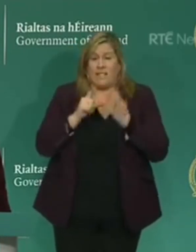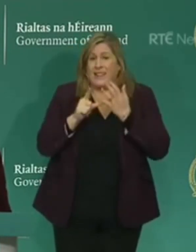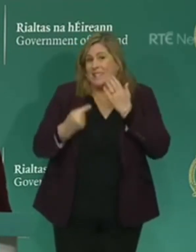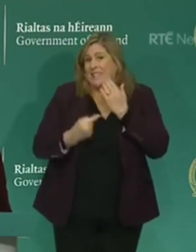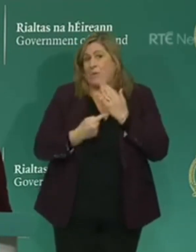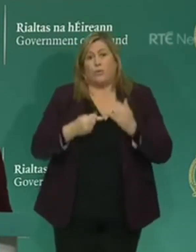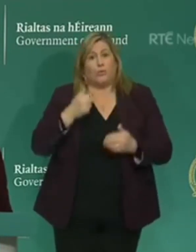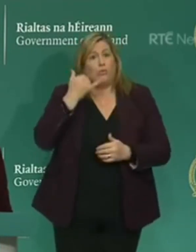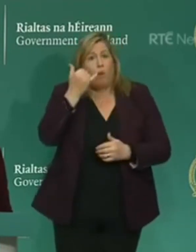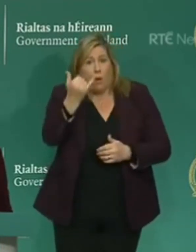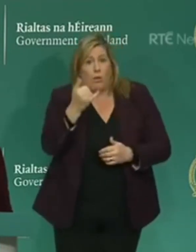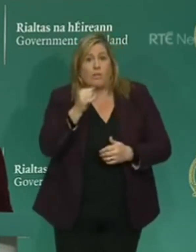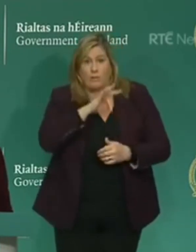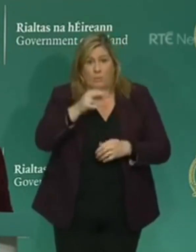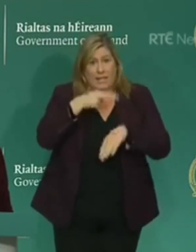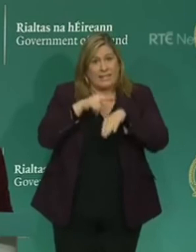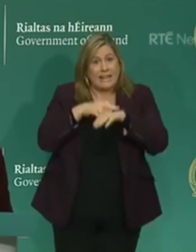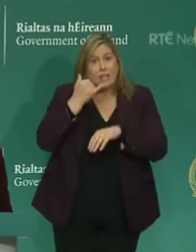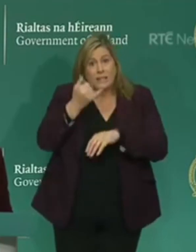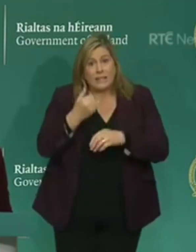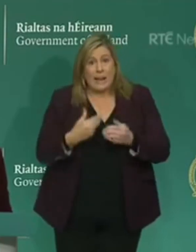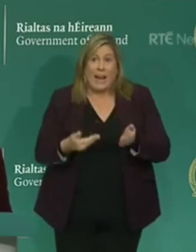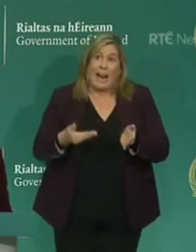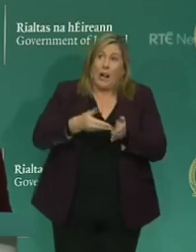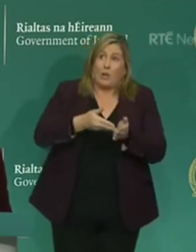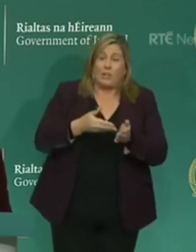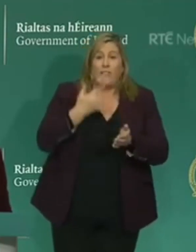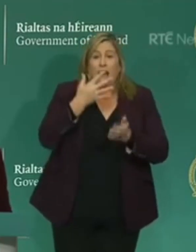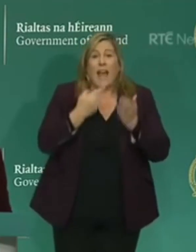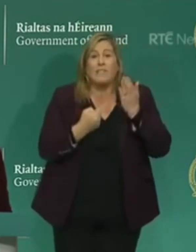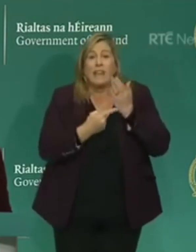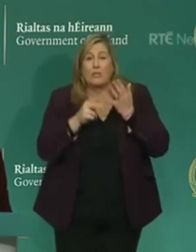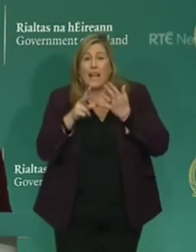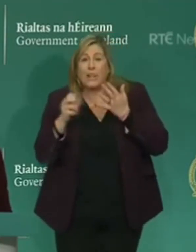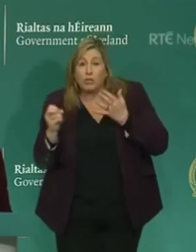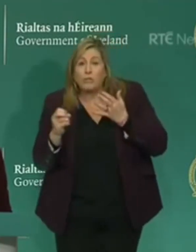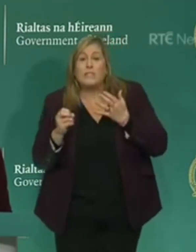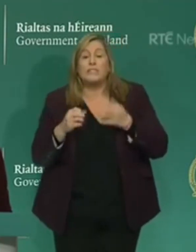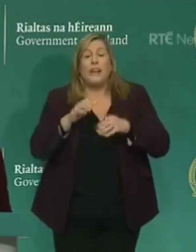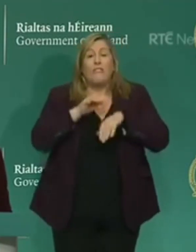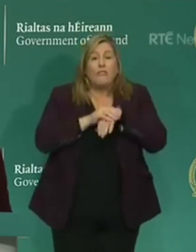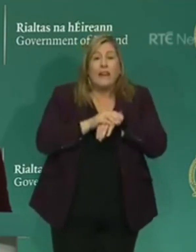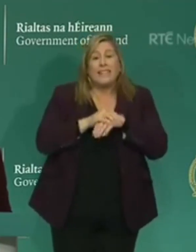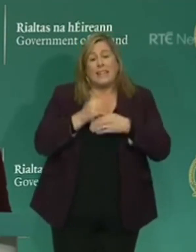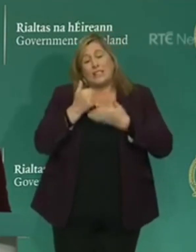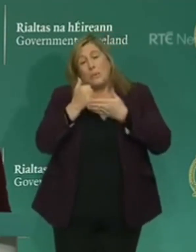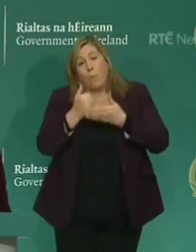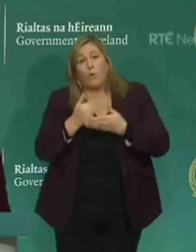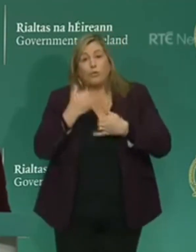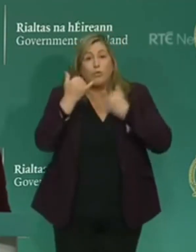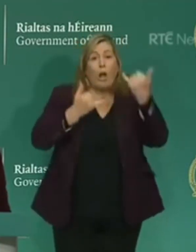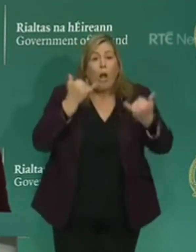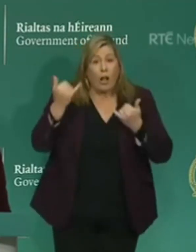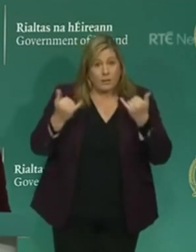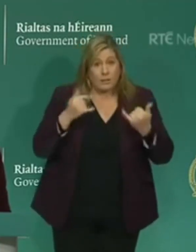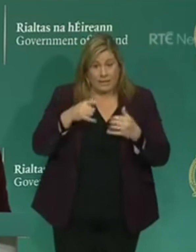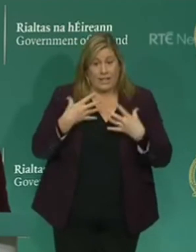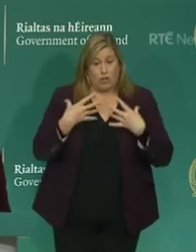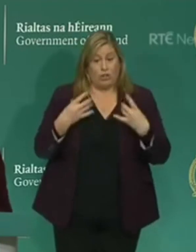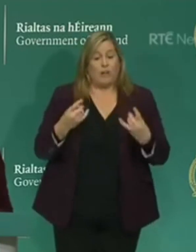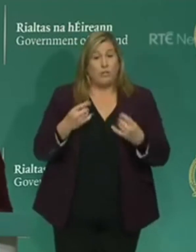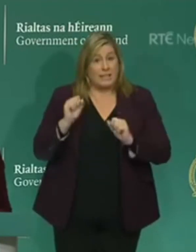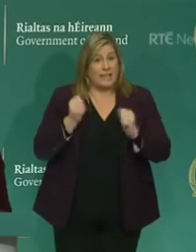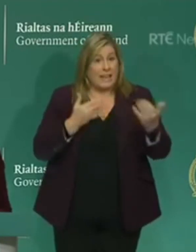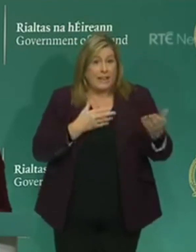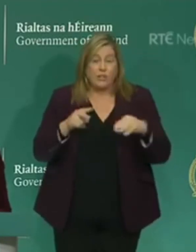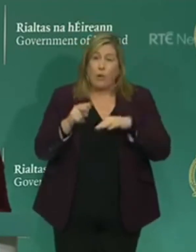In addition to the further 5800 telephone and befriending support calls they made, the charity delivered over 600